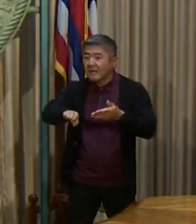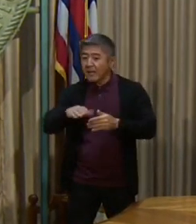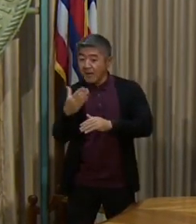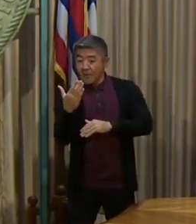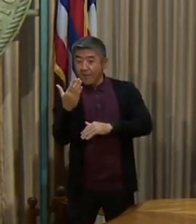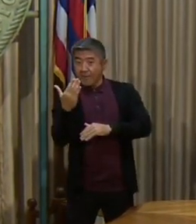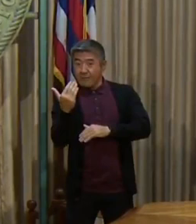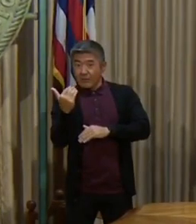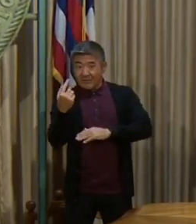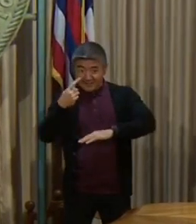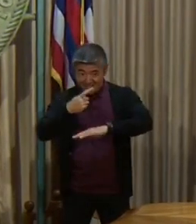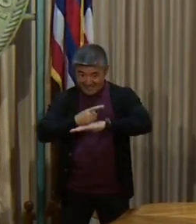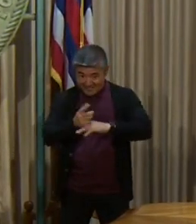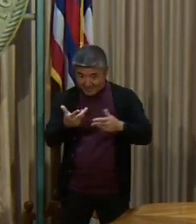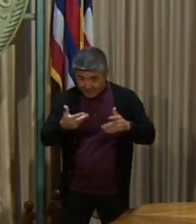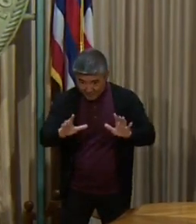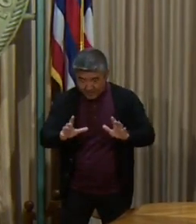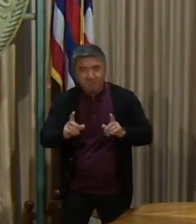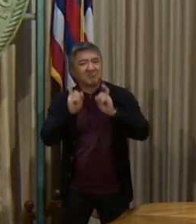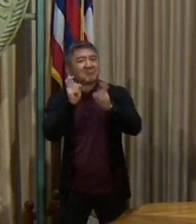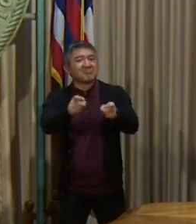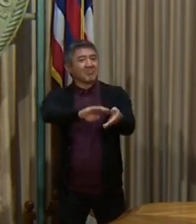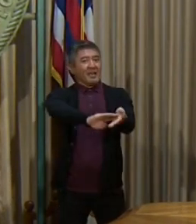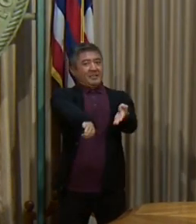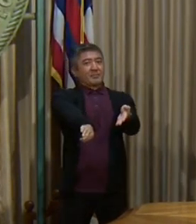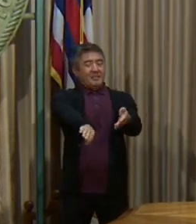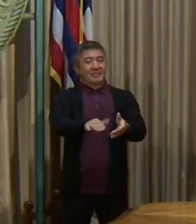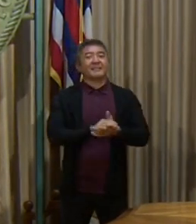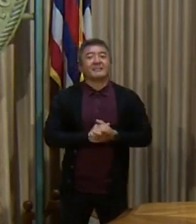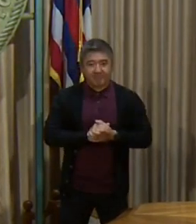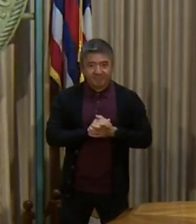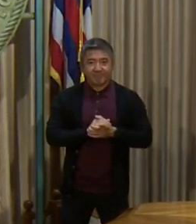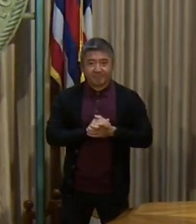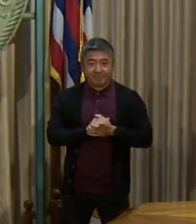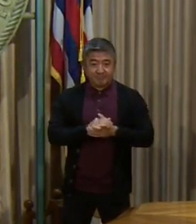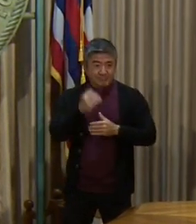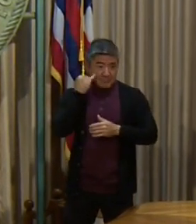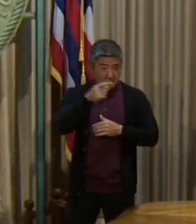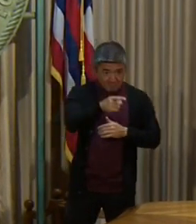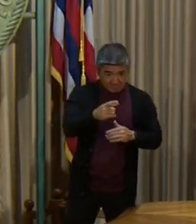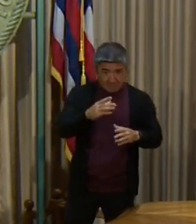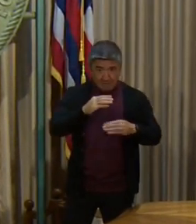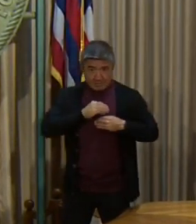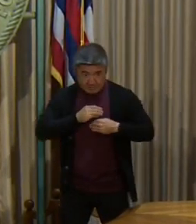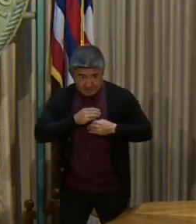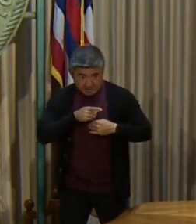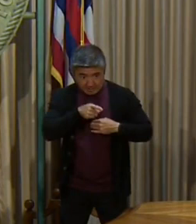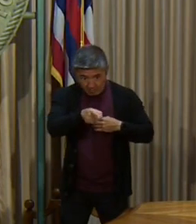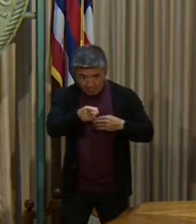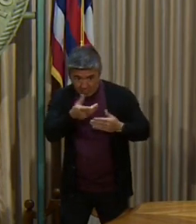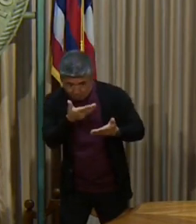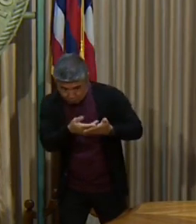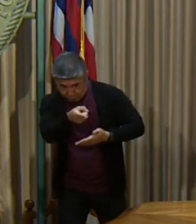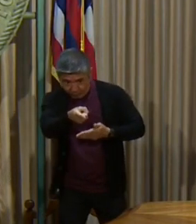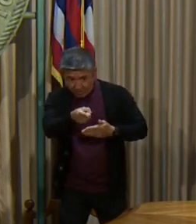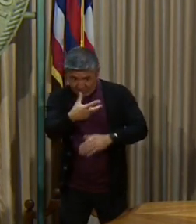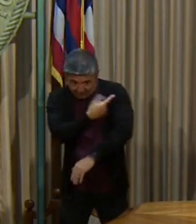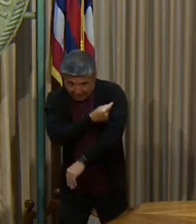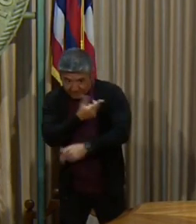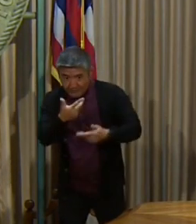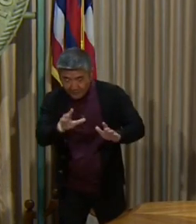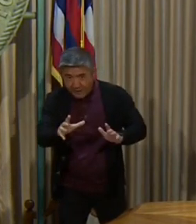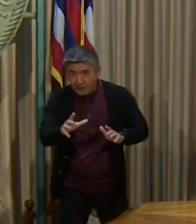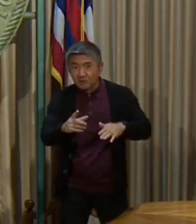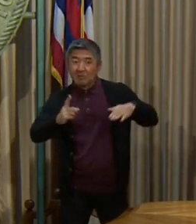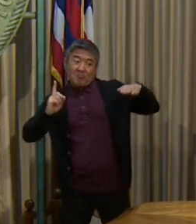following their last recommended dose. Accepted travelers will not be subject to the 10-day travel quarantine or any post